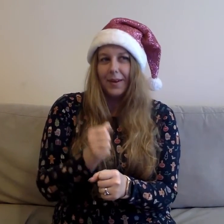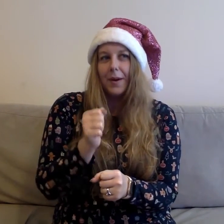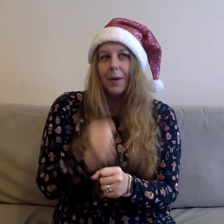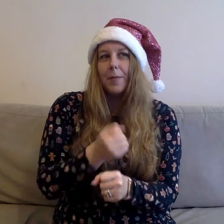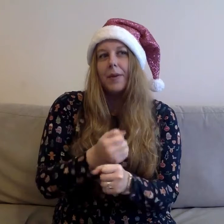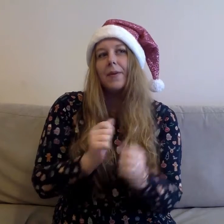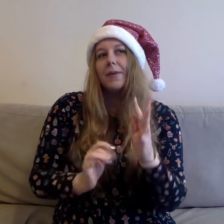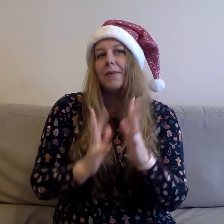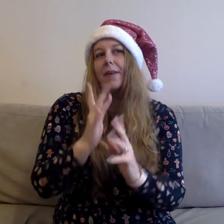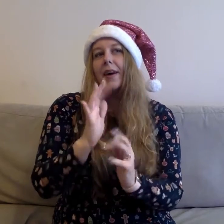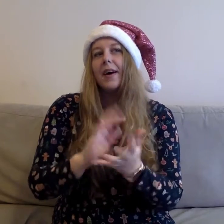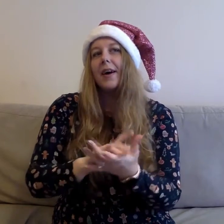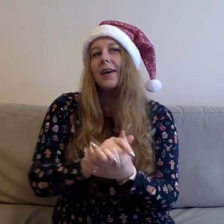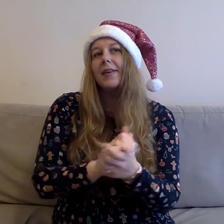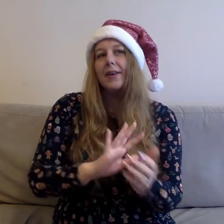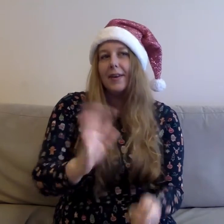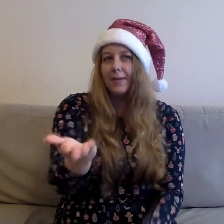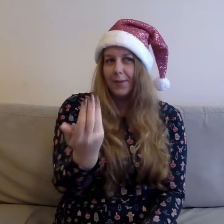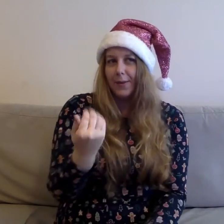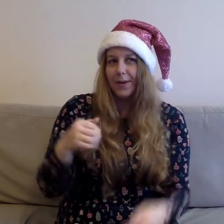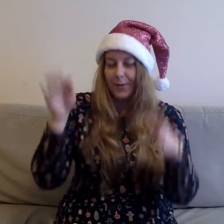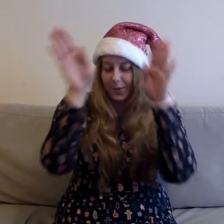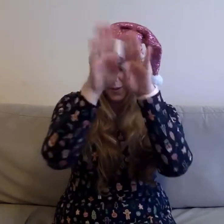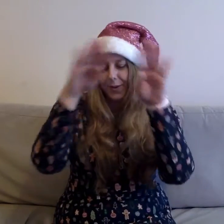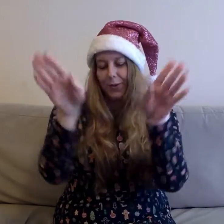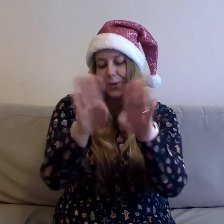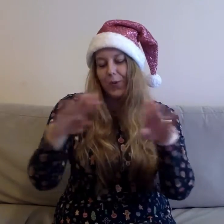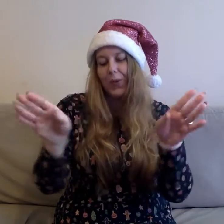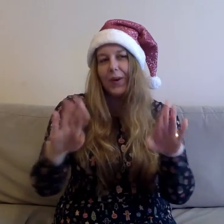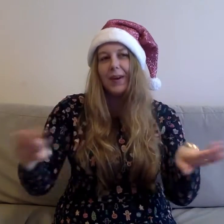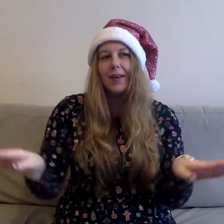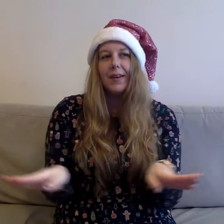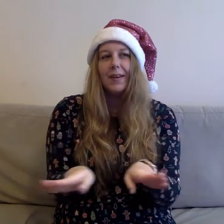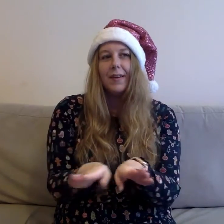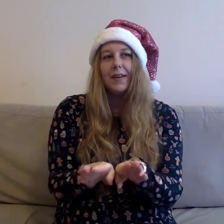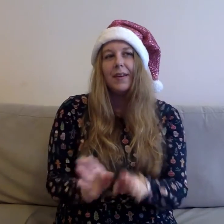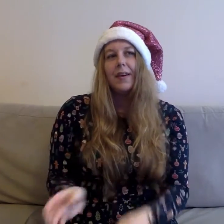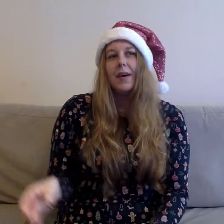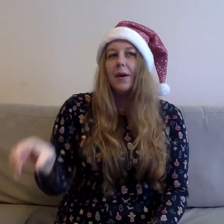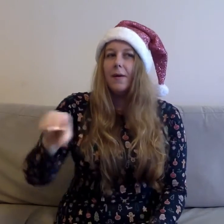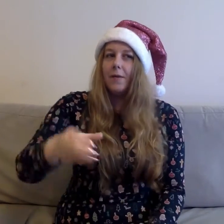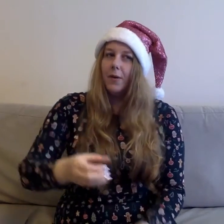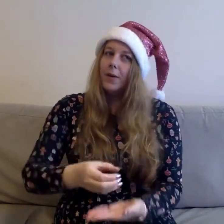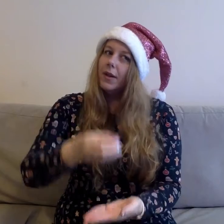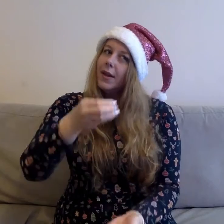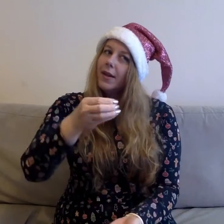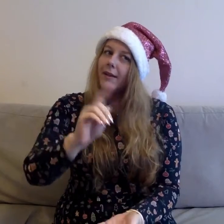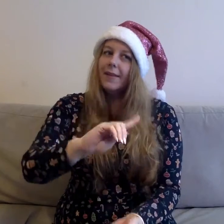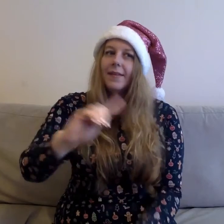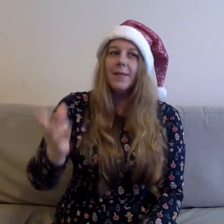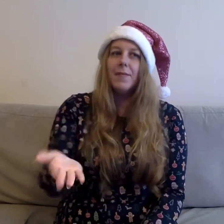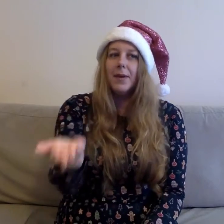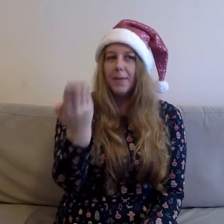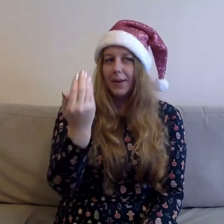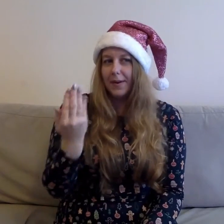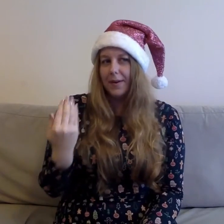Build a fire and gather round the tree Fill a glass and maybe come